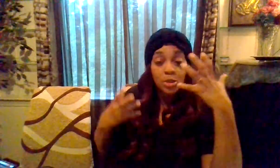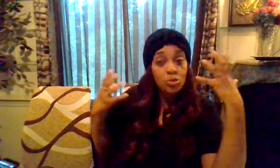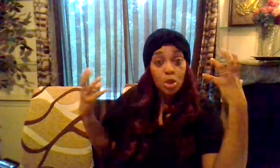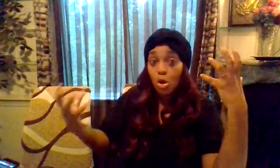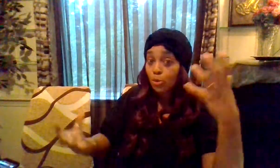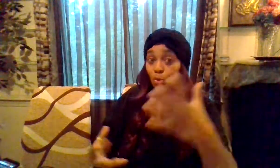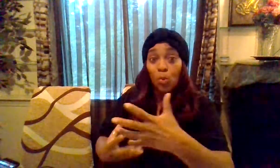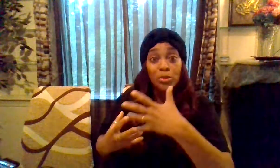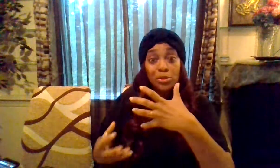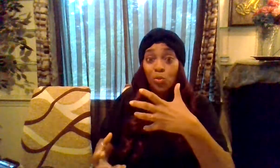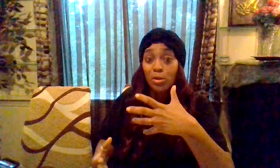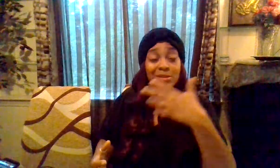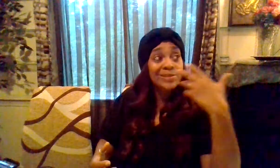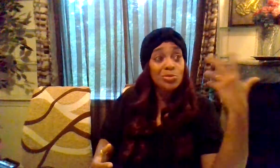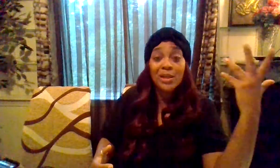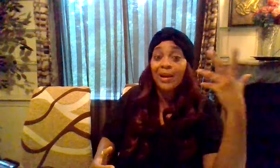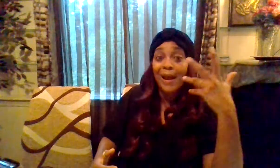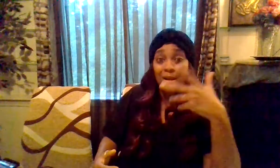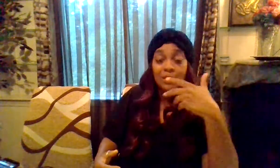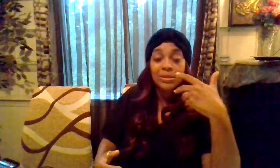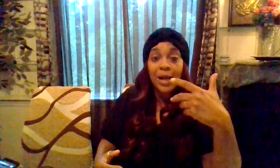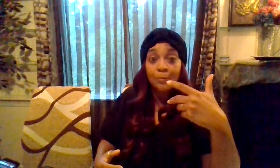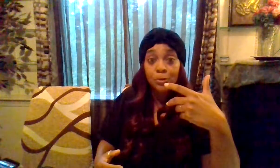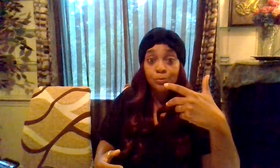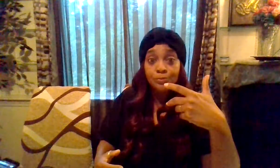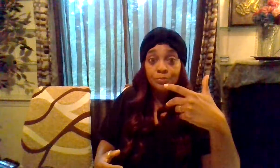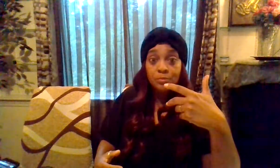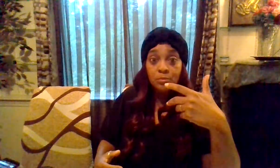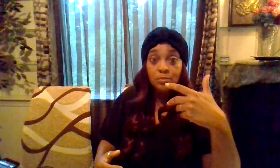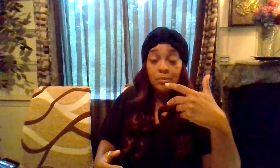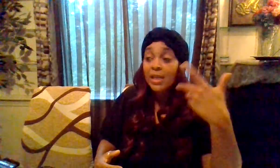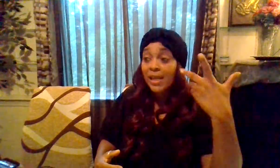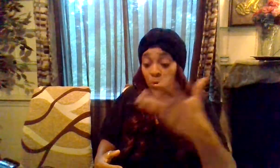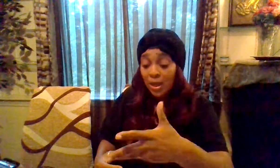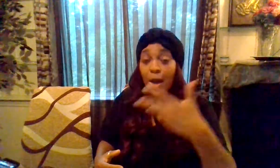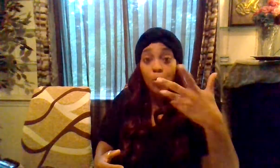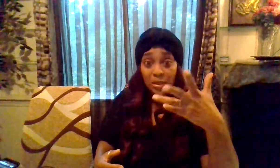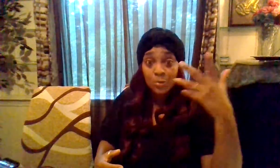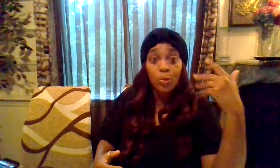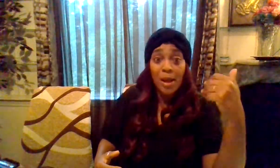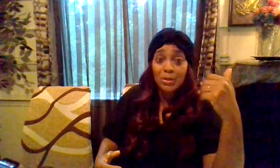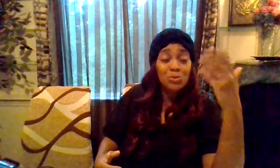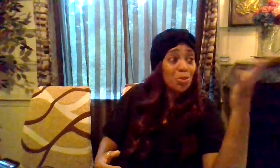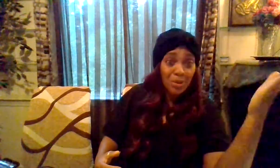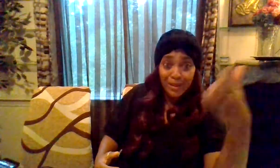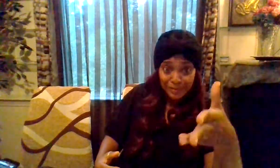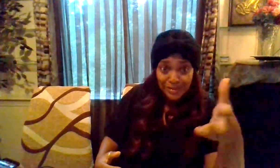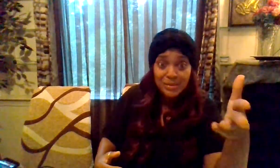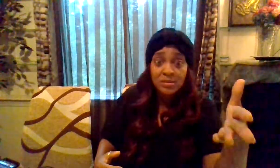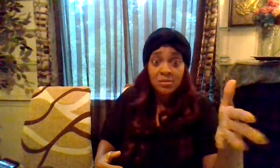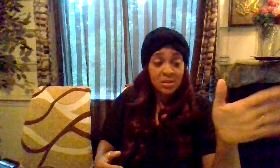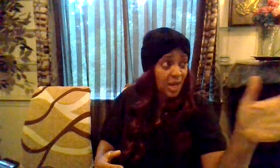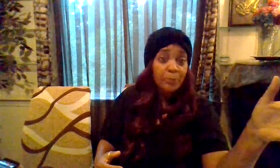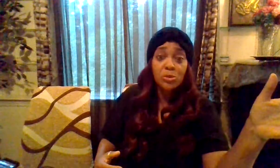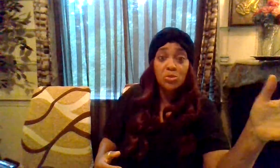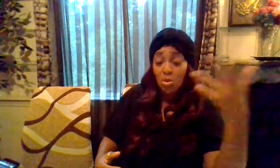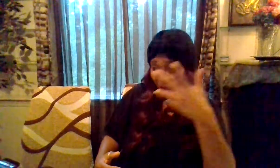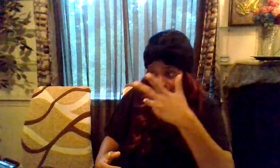that you don't going through the worst of the worst and you didn't allow that to stop you and that's what god want to keep reminding you you're gonna let this stop you you're gonna let